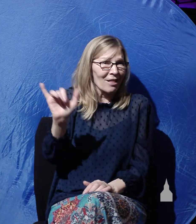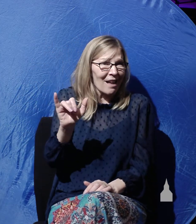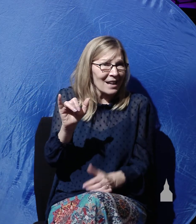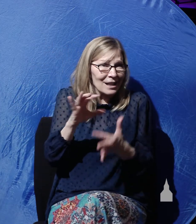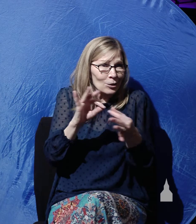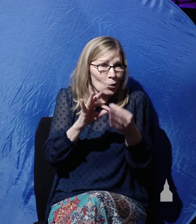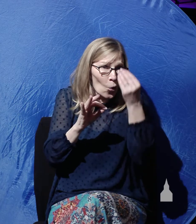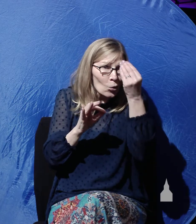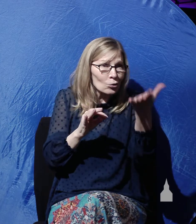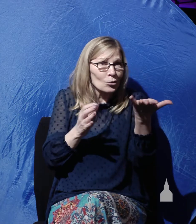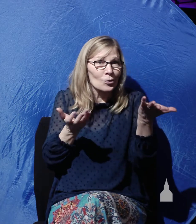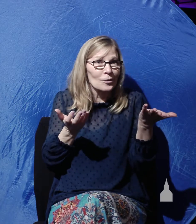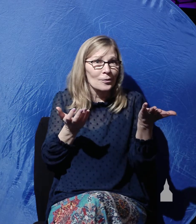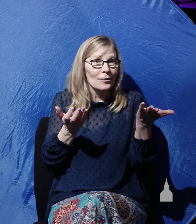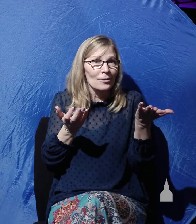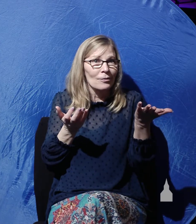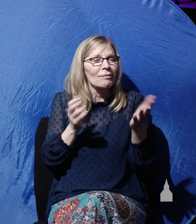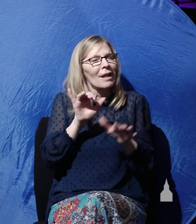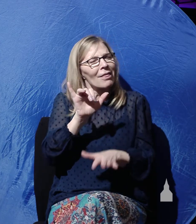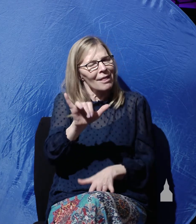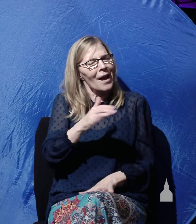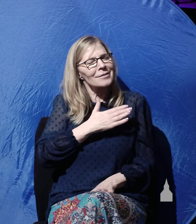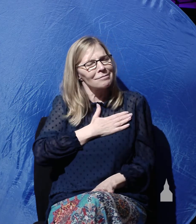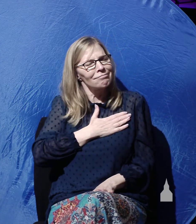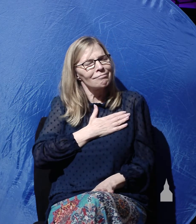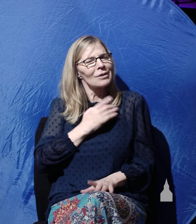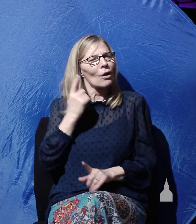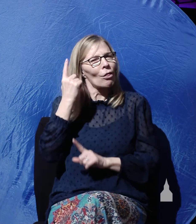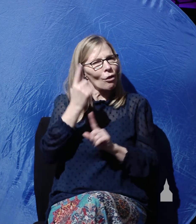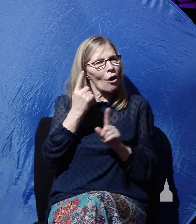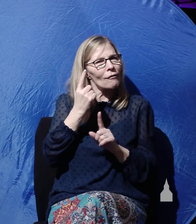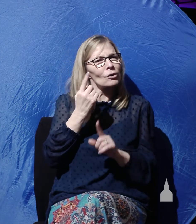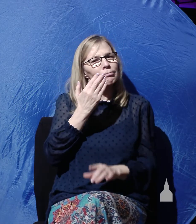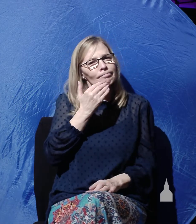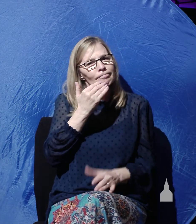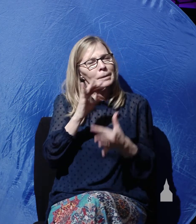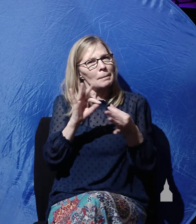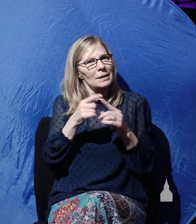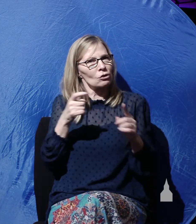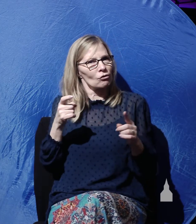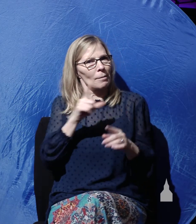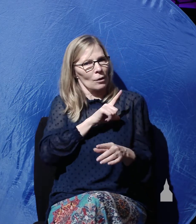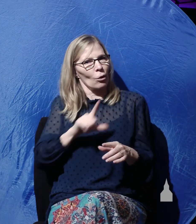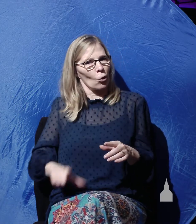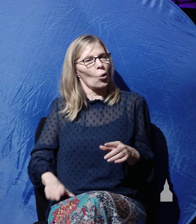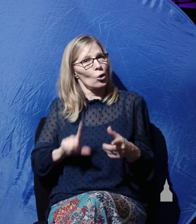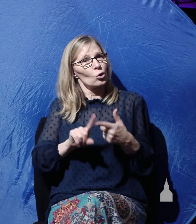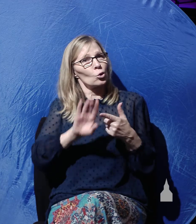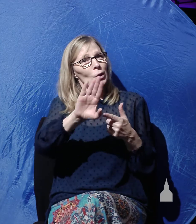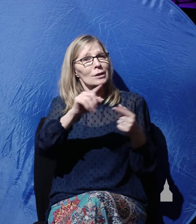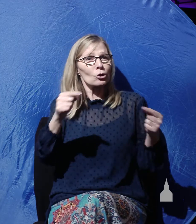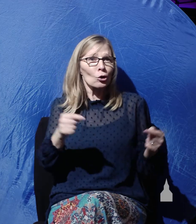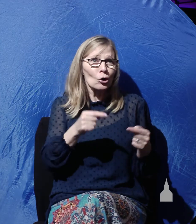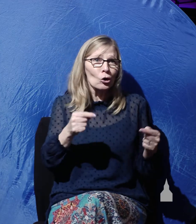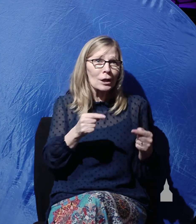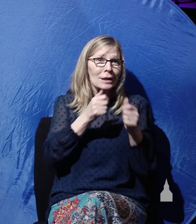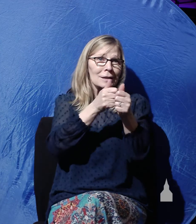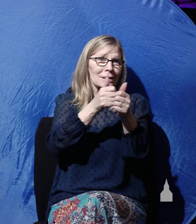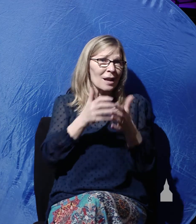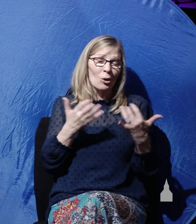this is really quite a thoughtful and a very considerate message from the Lord to his hurting disciples. Because at this point, they were deeply